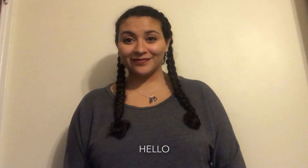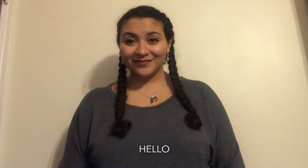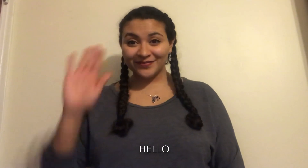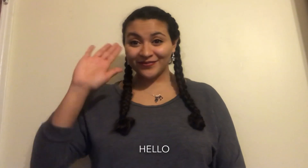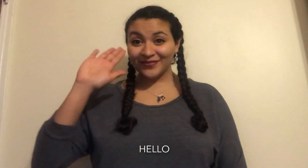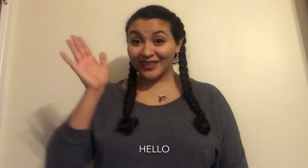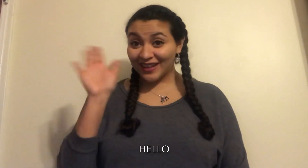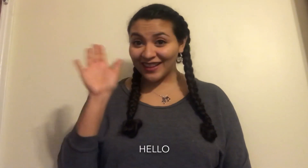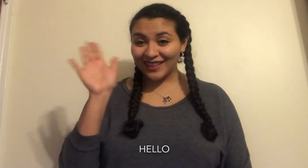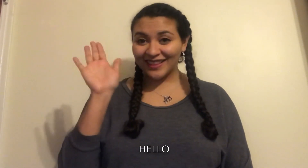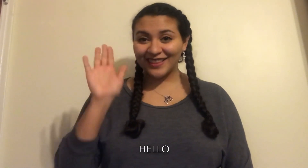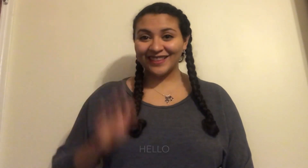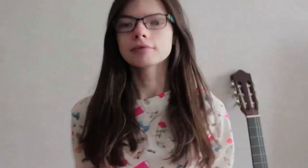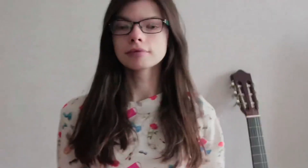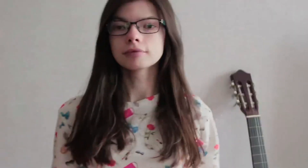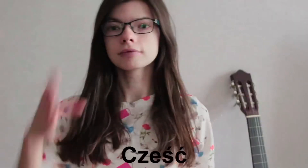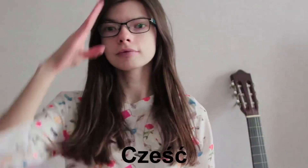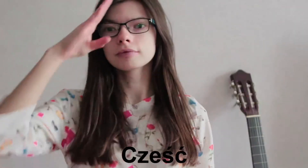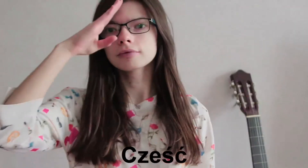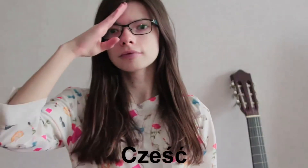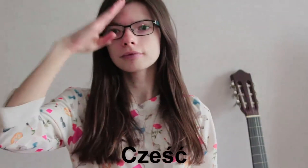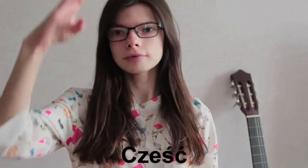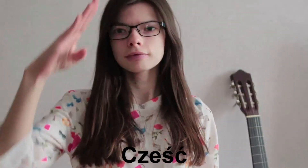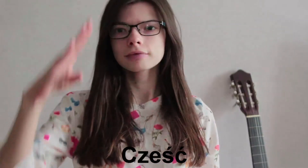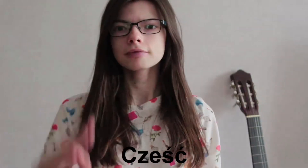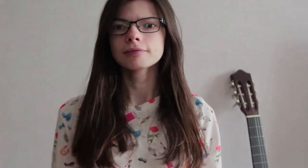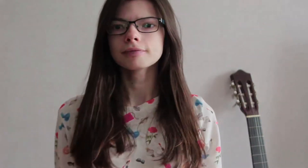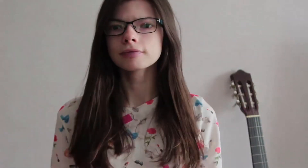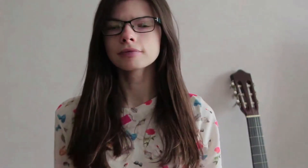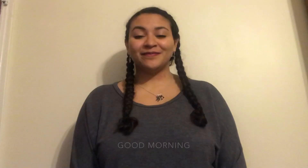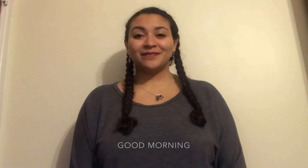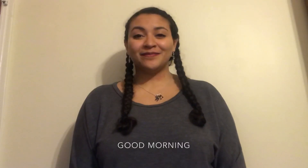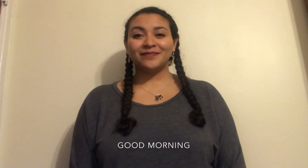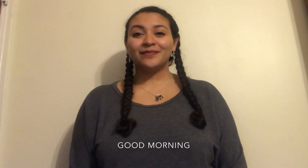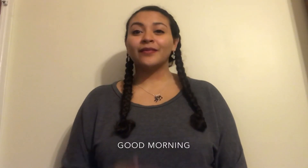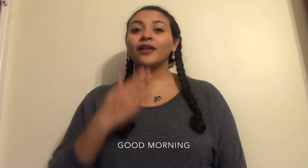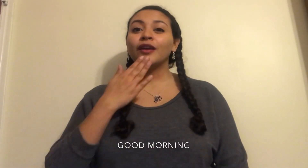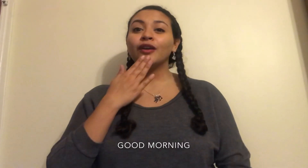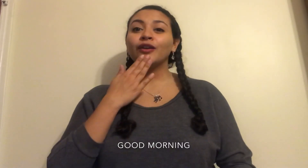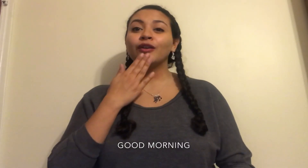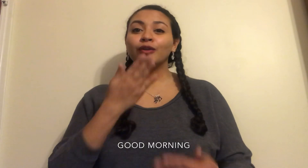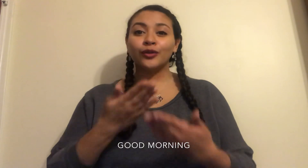Hello. Cześć. Good morning.